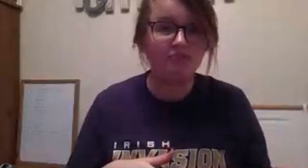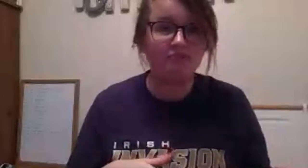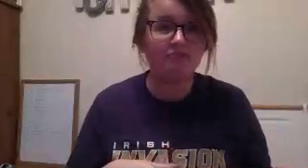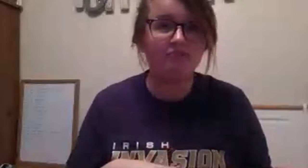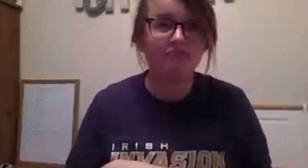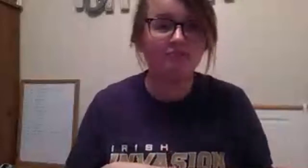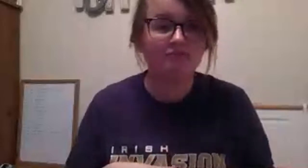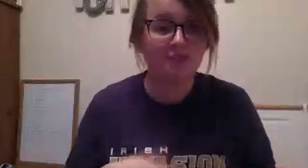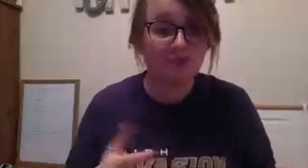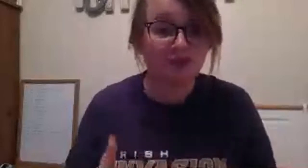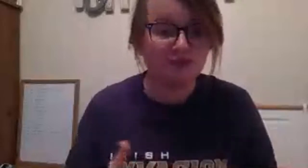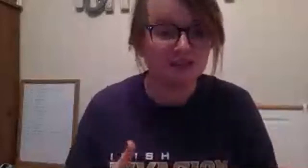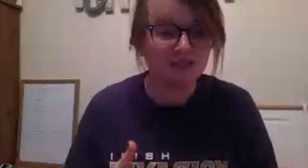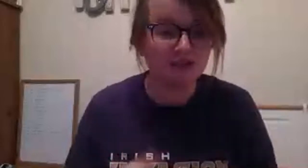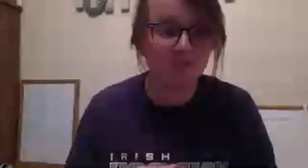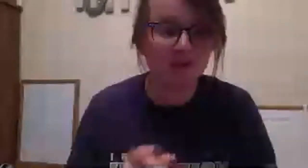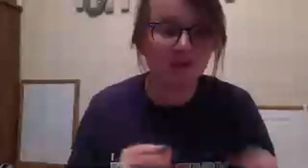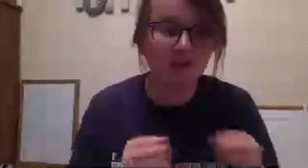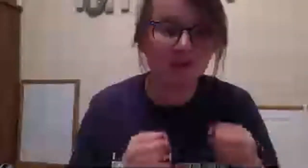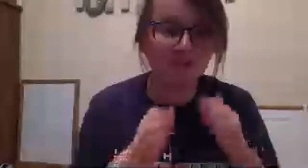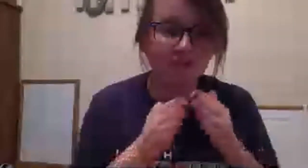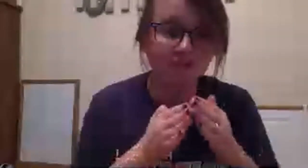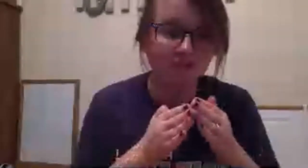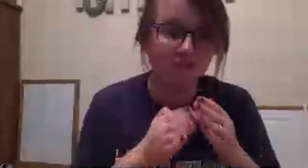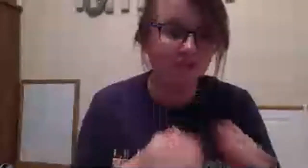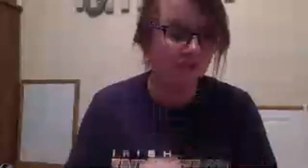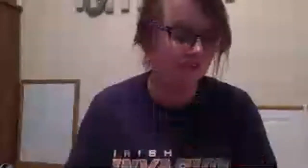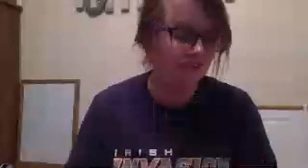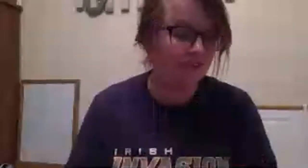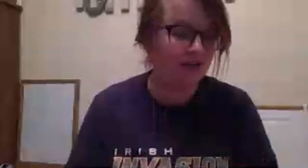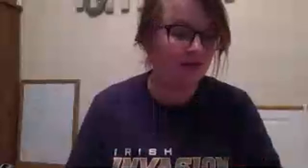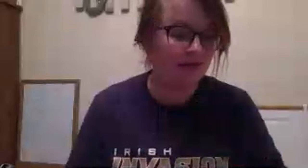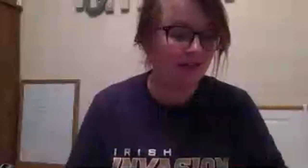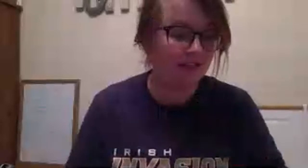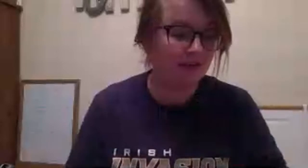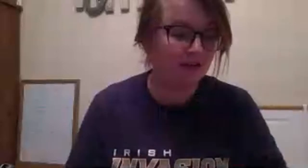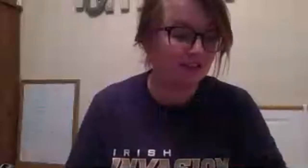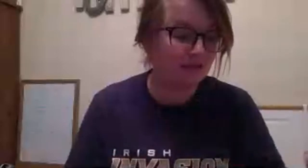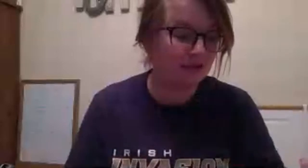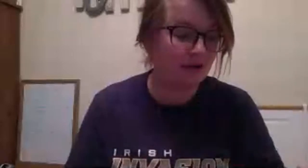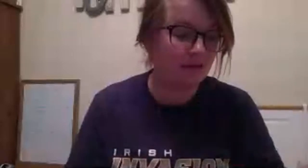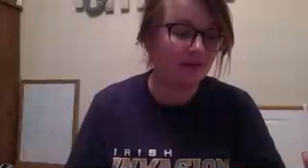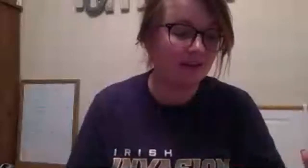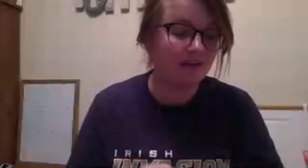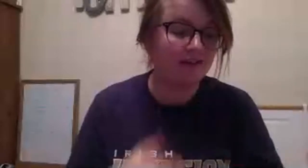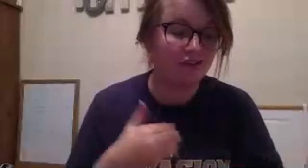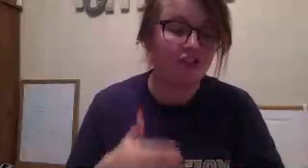do you want gruesome or do you want to like you tell me do you want gruesome or you want me like just